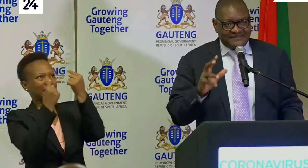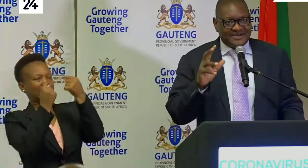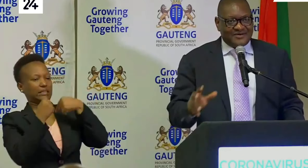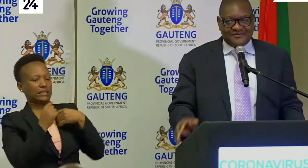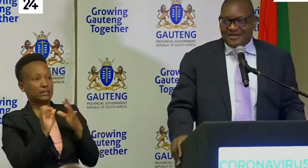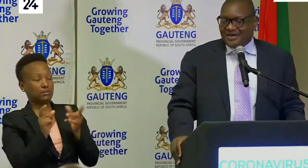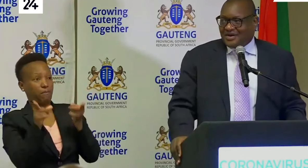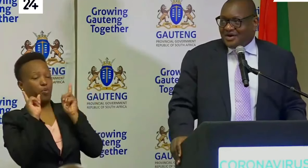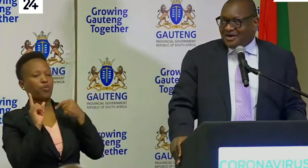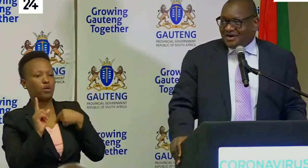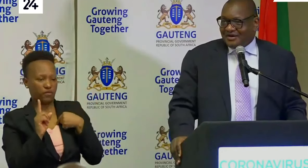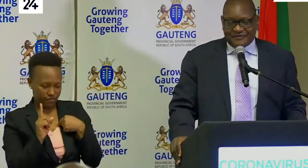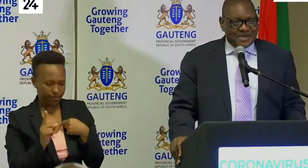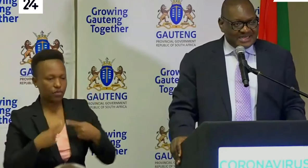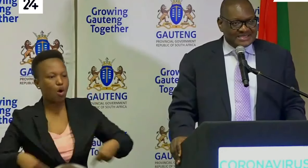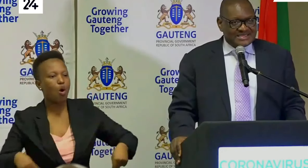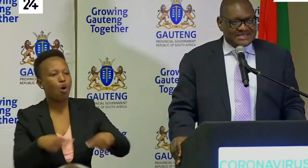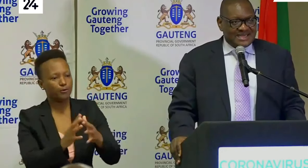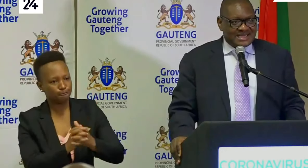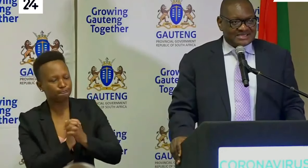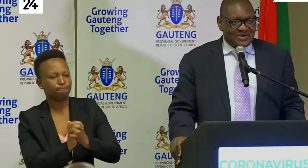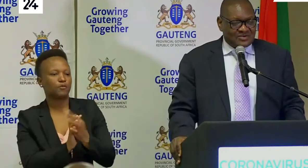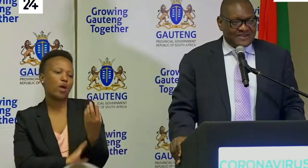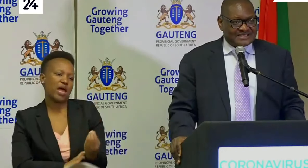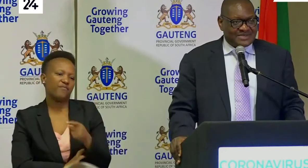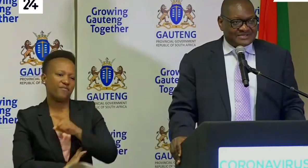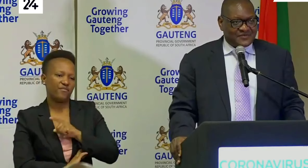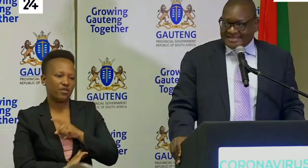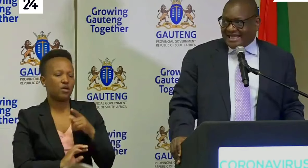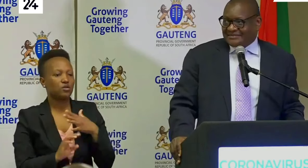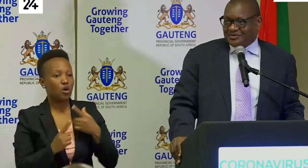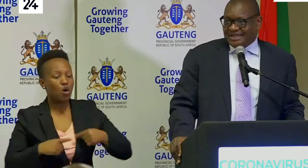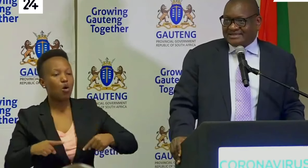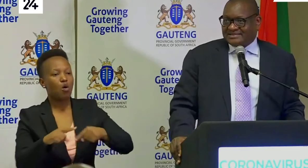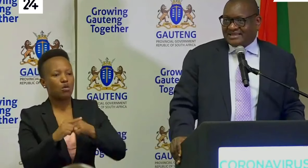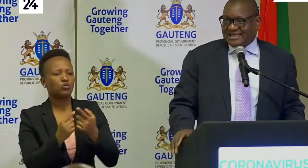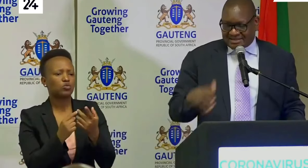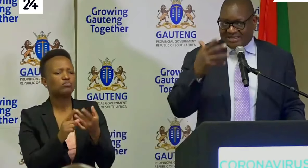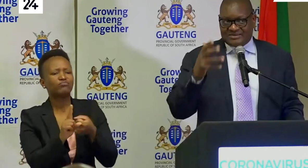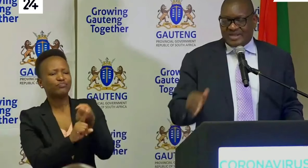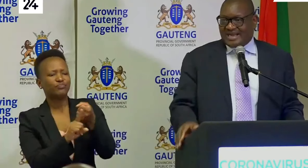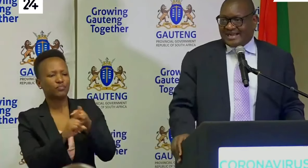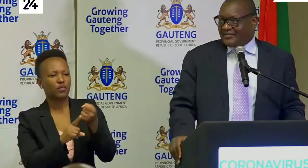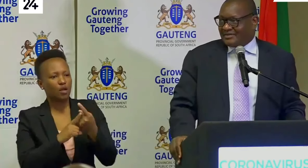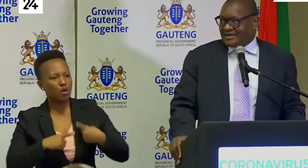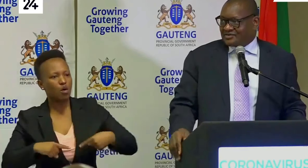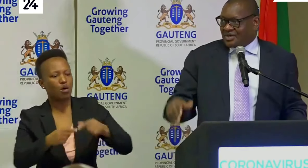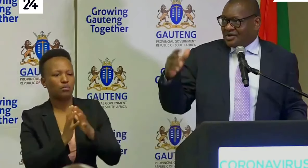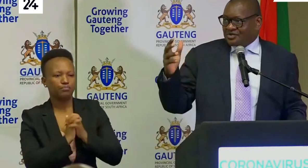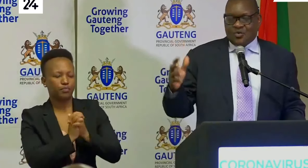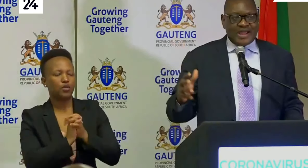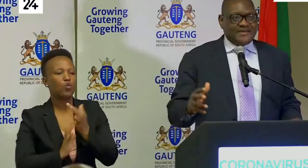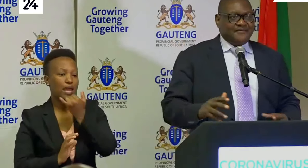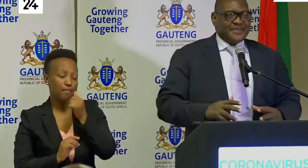survival of humanity and that all of us must face up to it that's what we are happy about